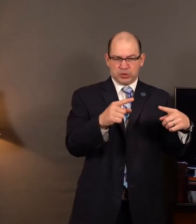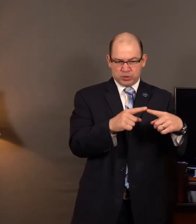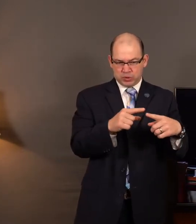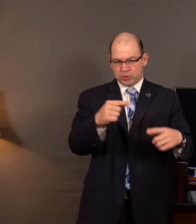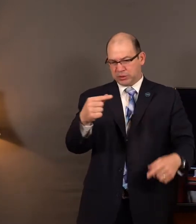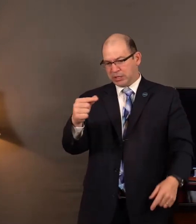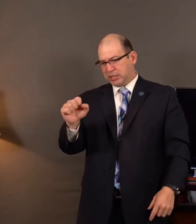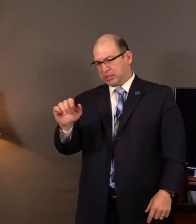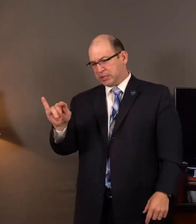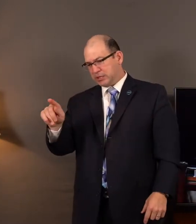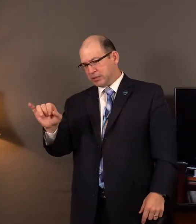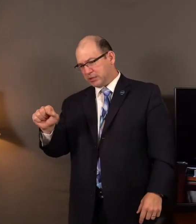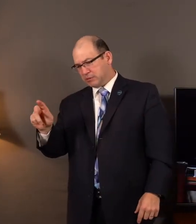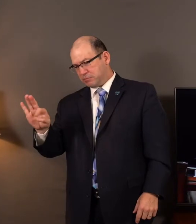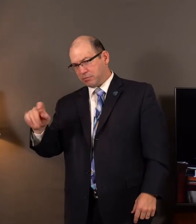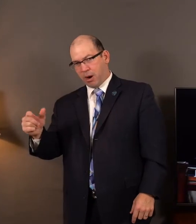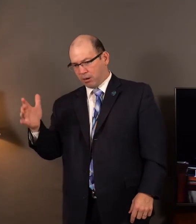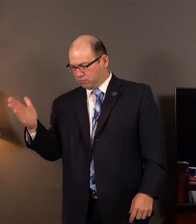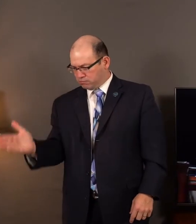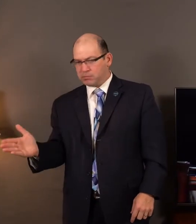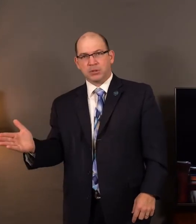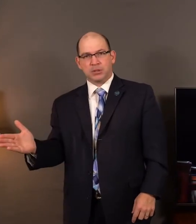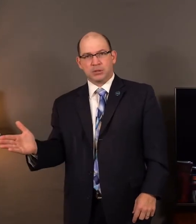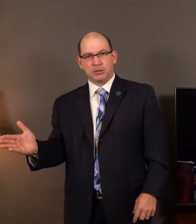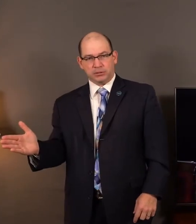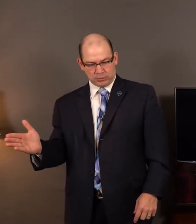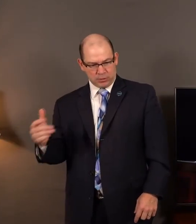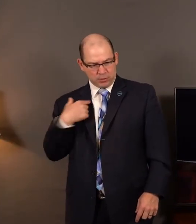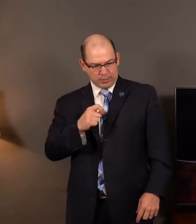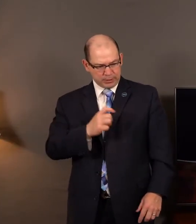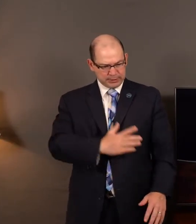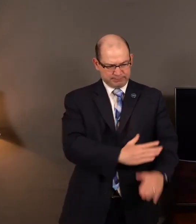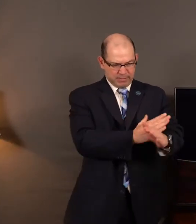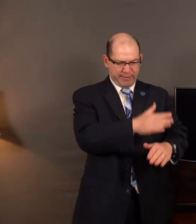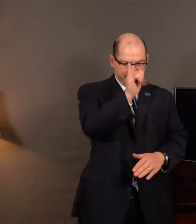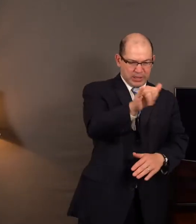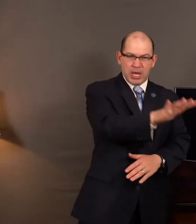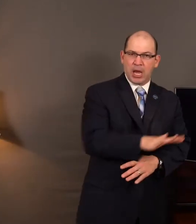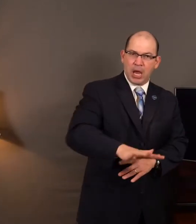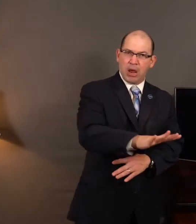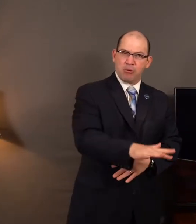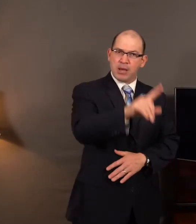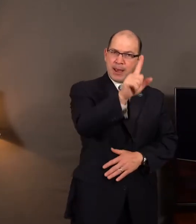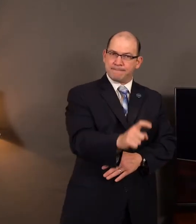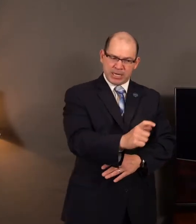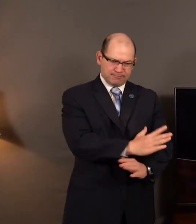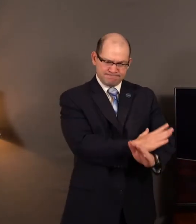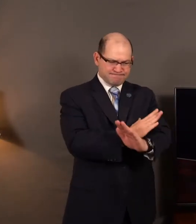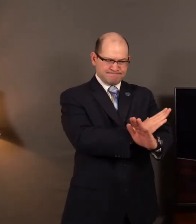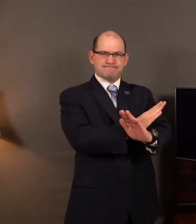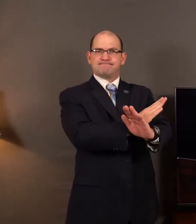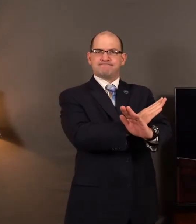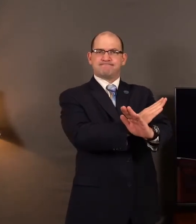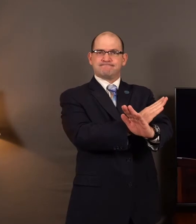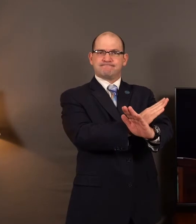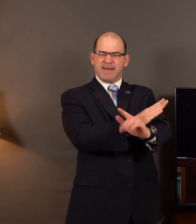And Colonel Joshua Chamberlain was told that you and your men must hold the Little Round Top of the Union